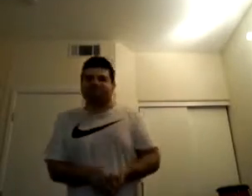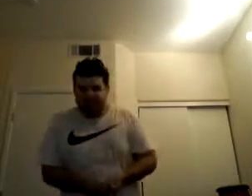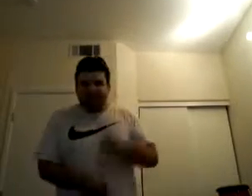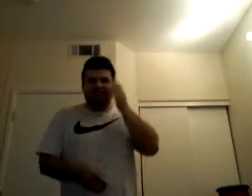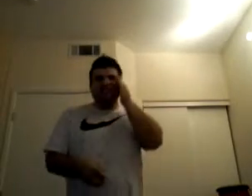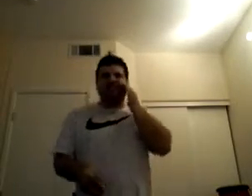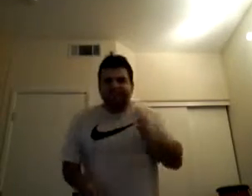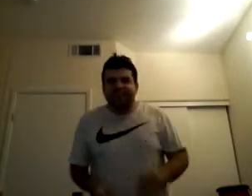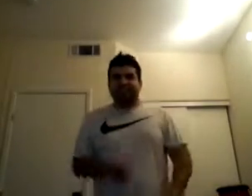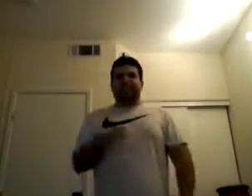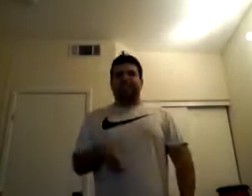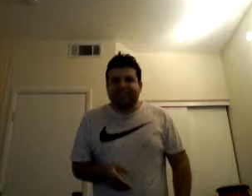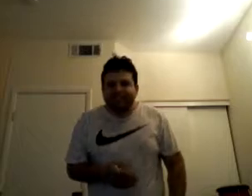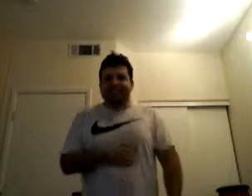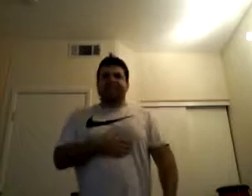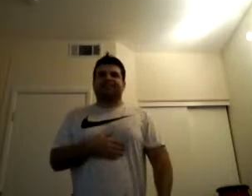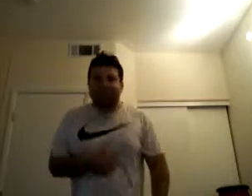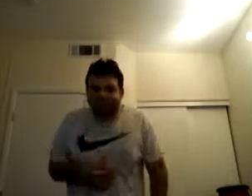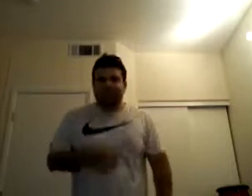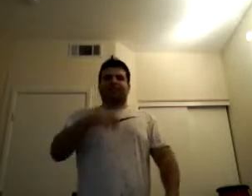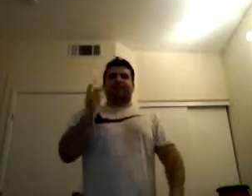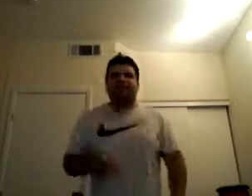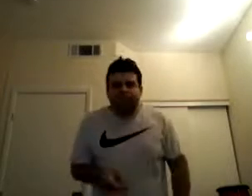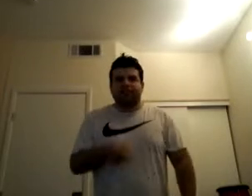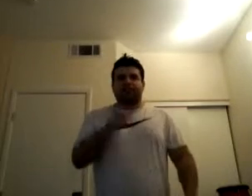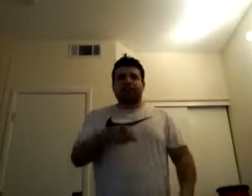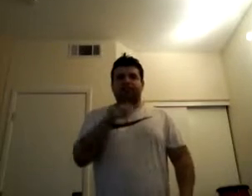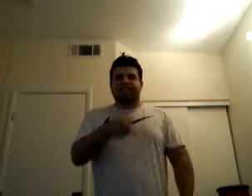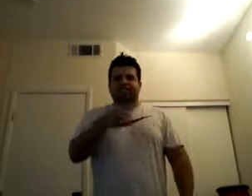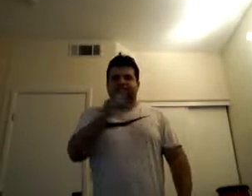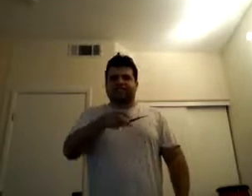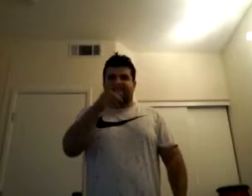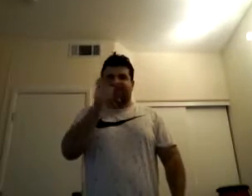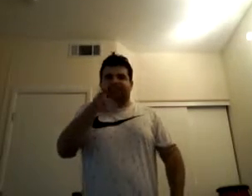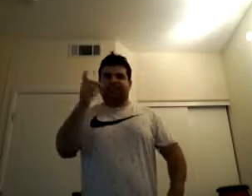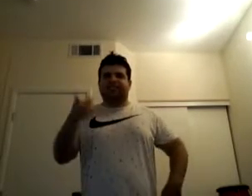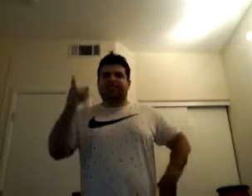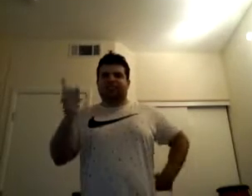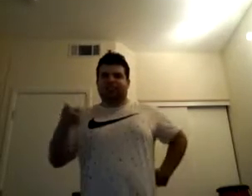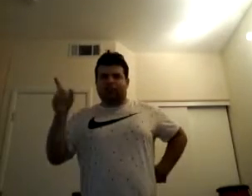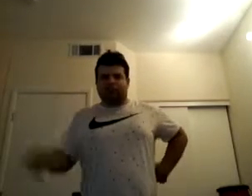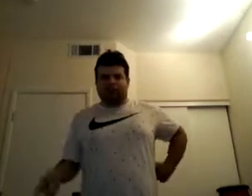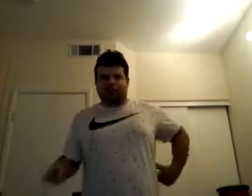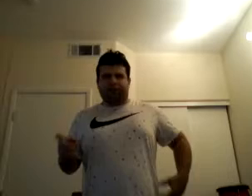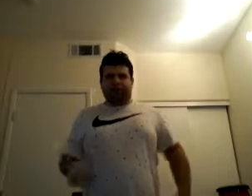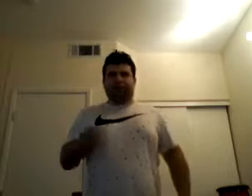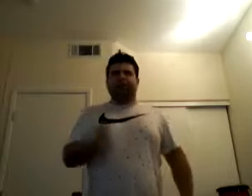This must be the way The end of memories, if you want into war You